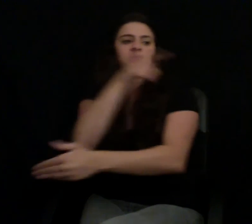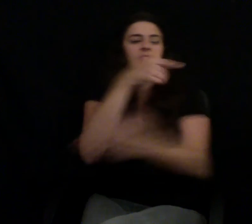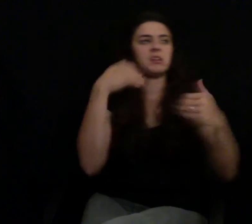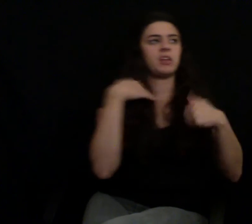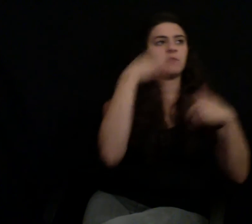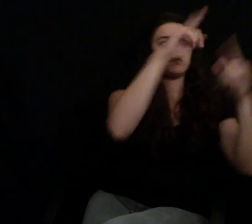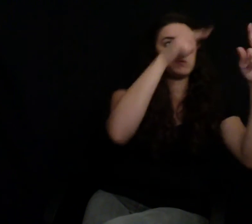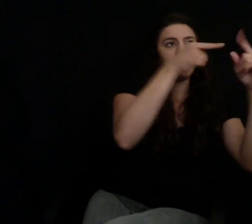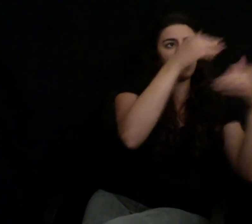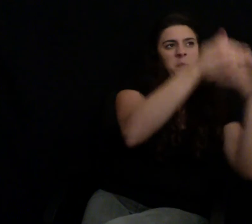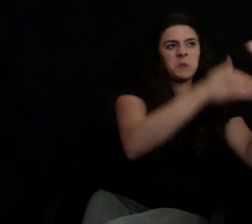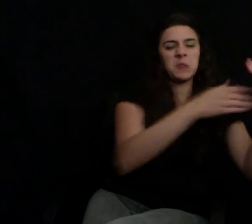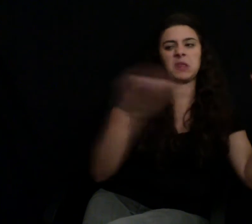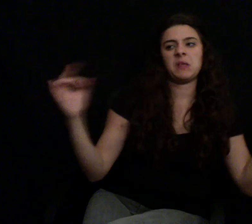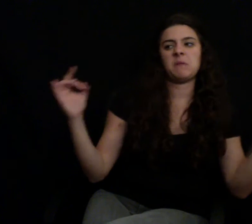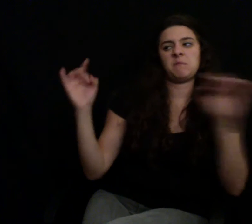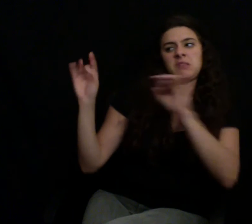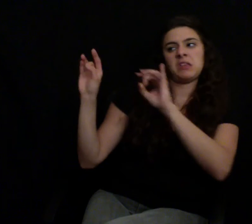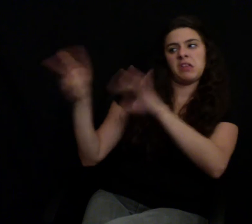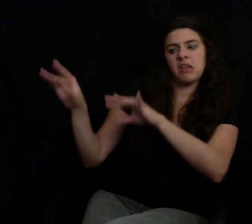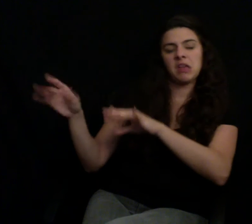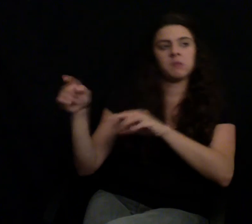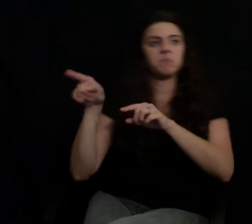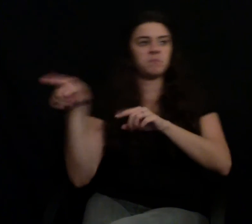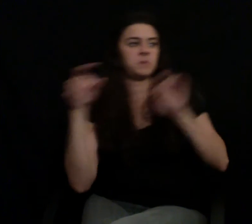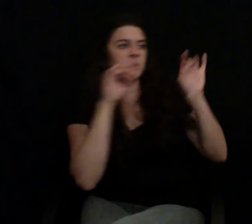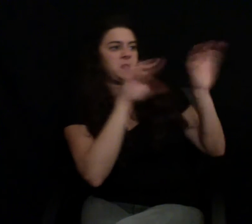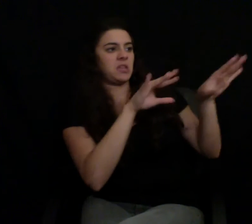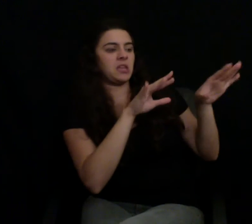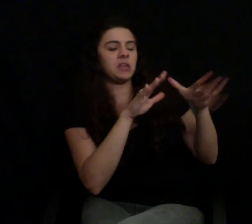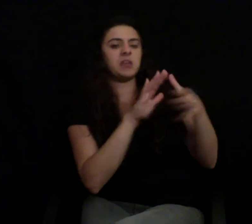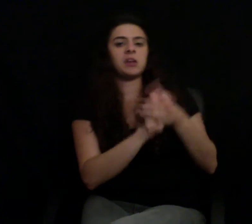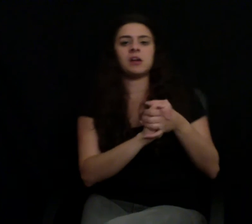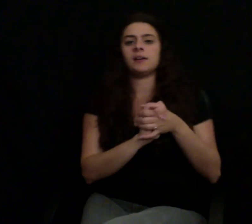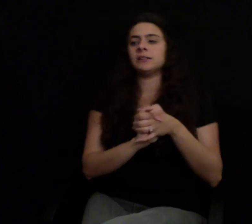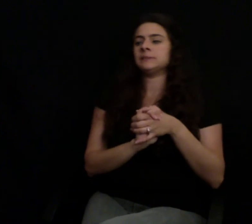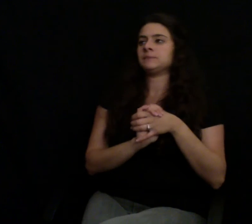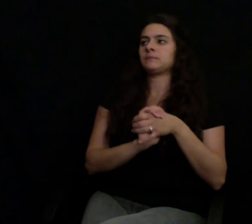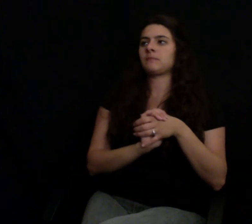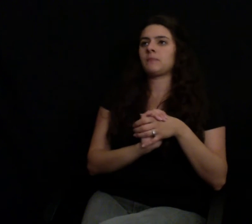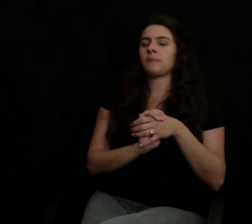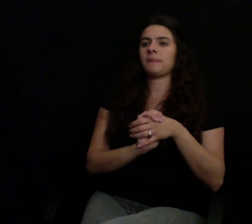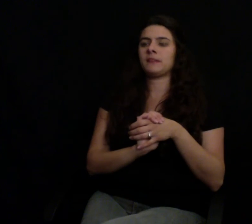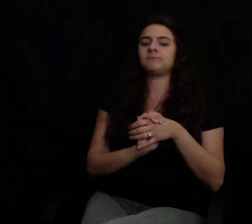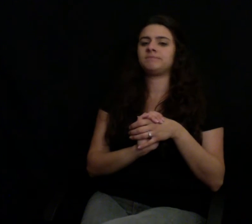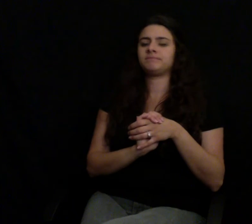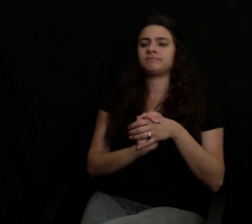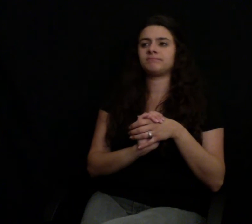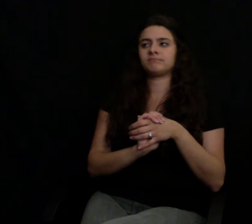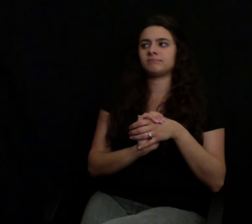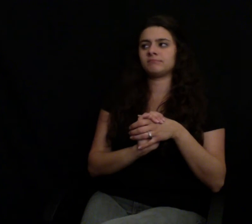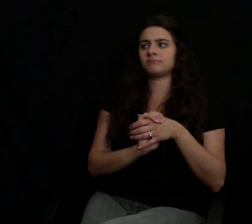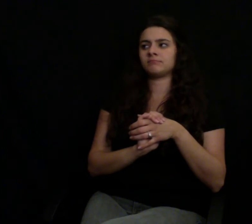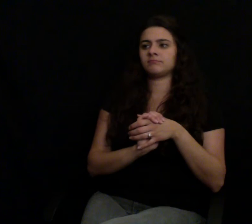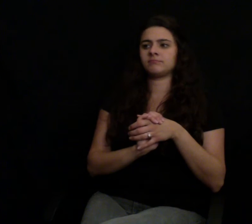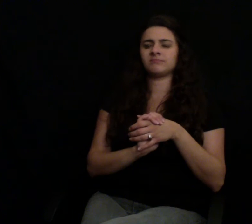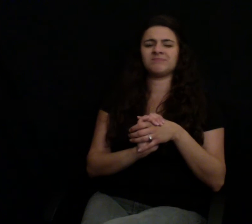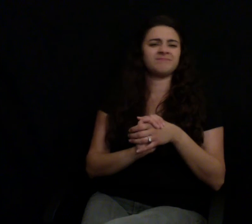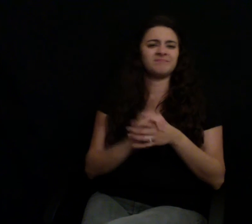eco-terrorists. That's what Craig lovingly calls me. And, you know, there's no, normally we wouldn't come together.